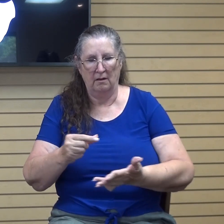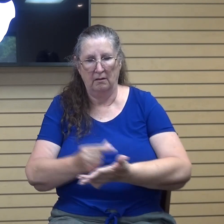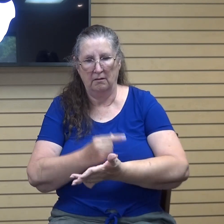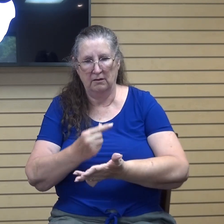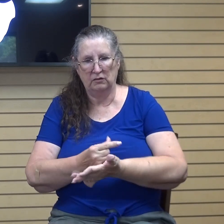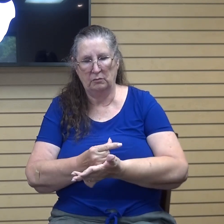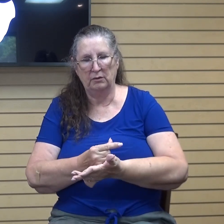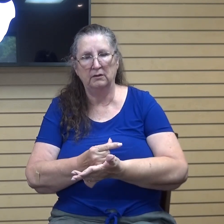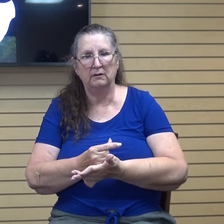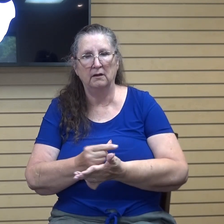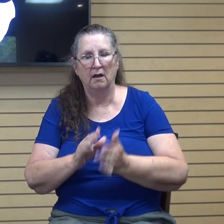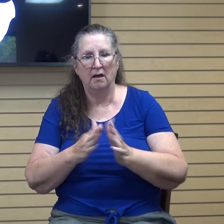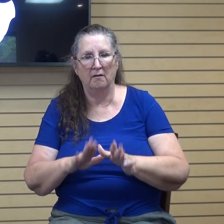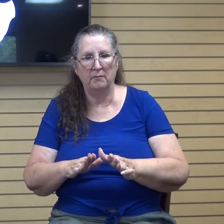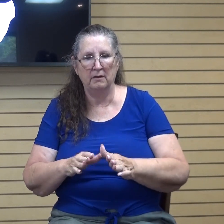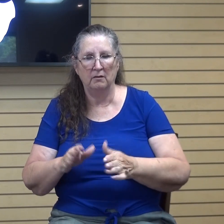gospel of peace, pressing onwards to the goal.